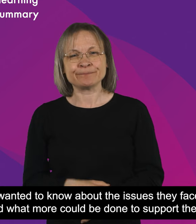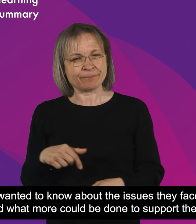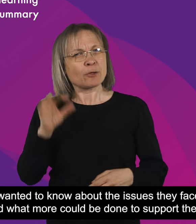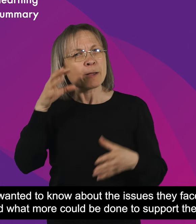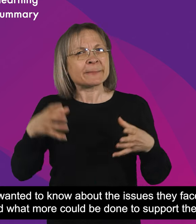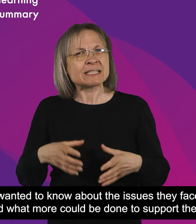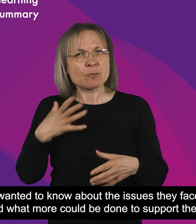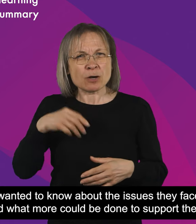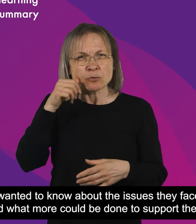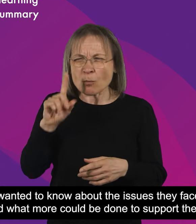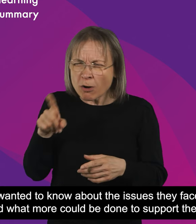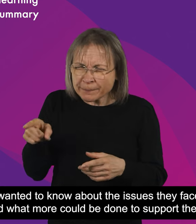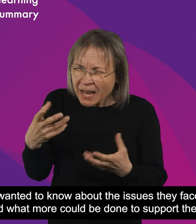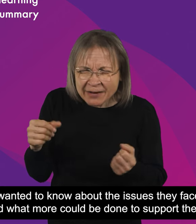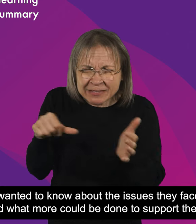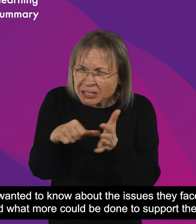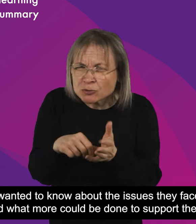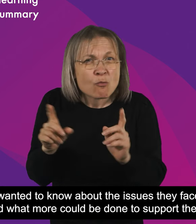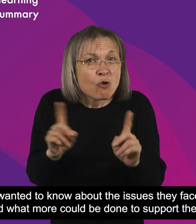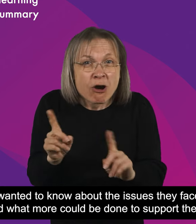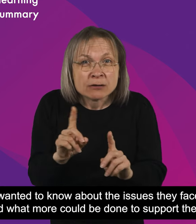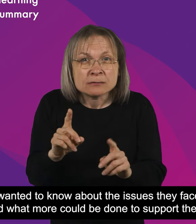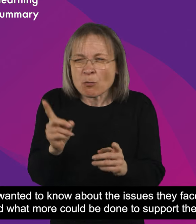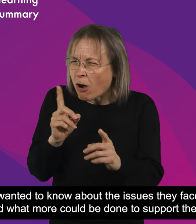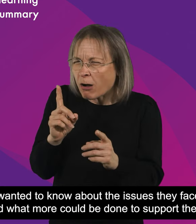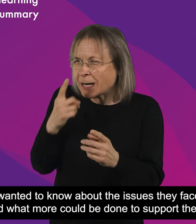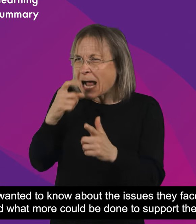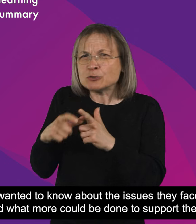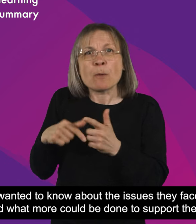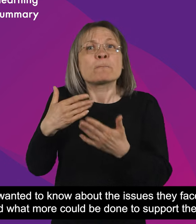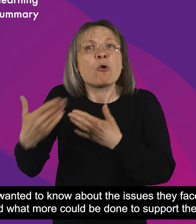It wanted to know about the issues they faced and what more could be done to support them.